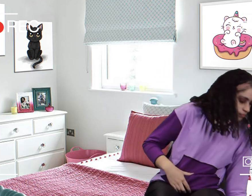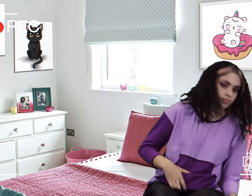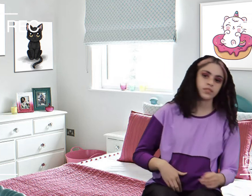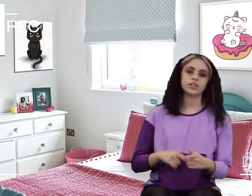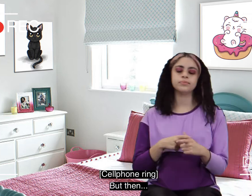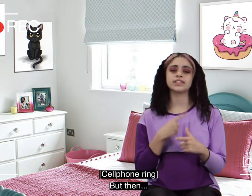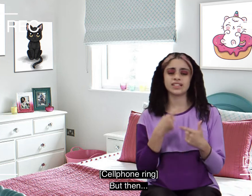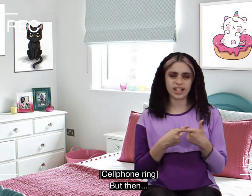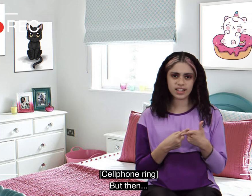and then